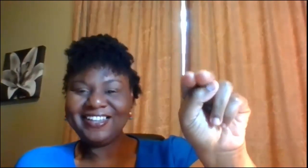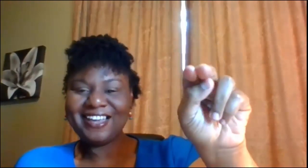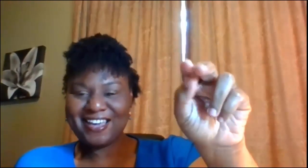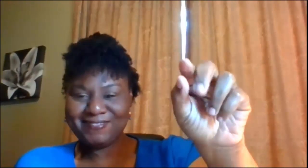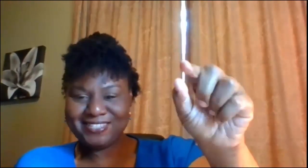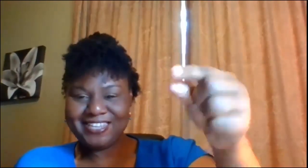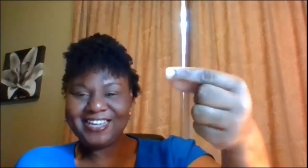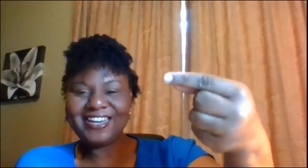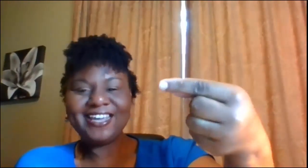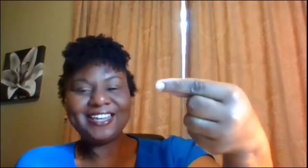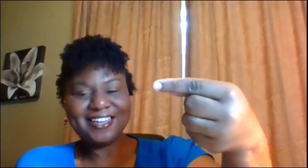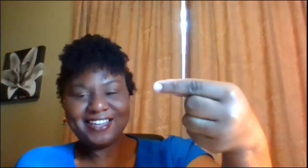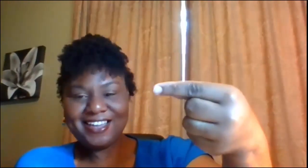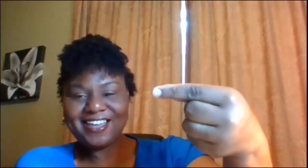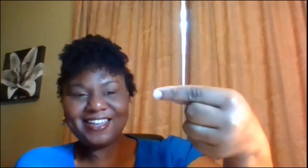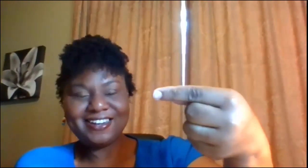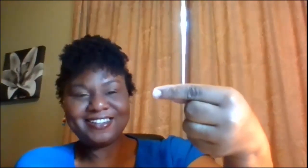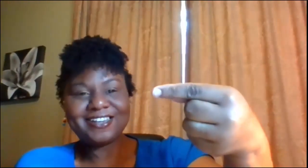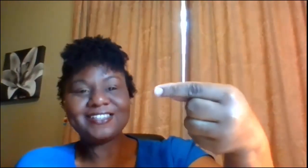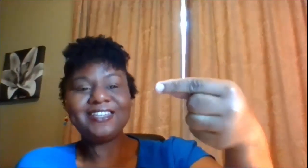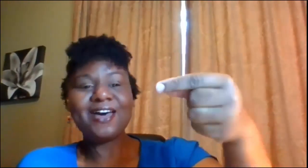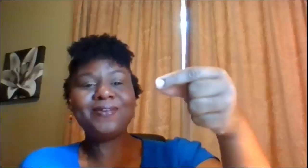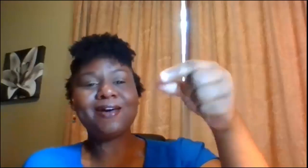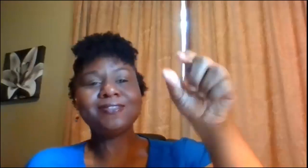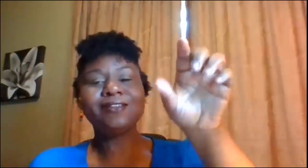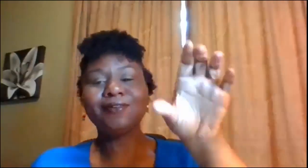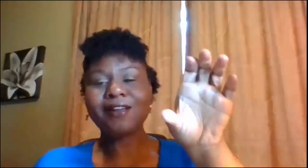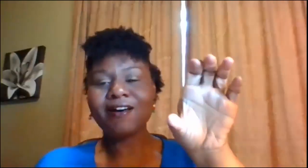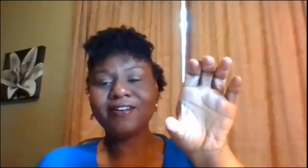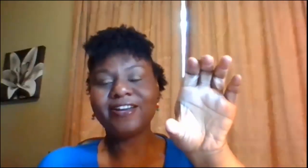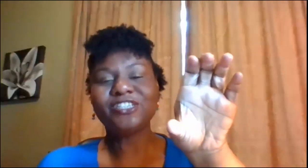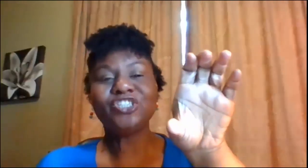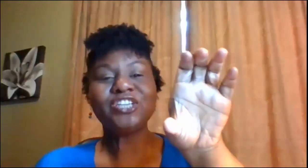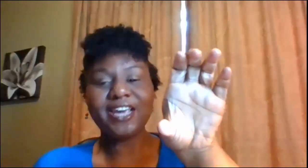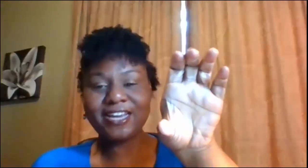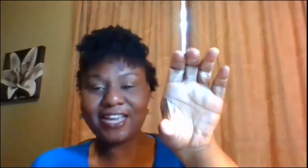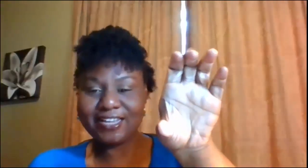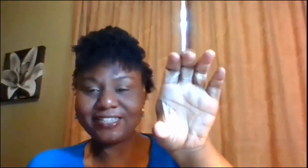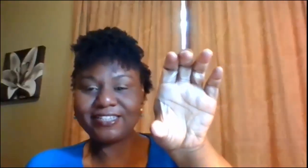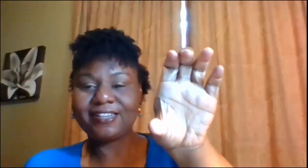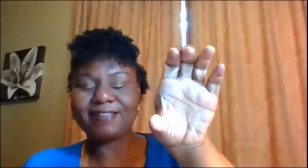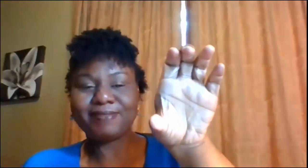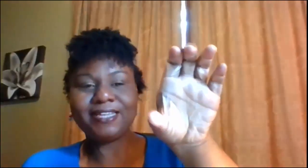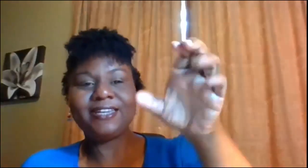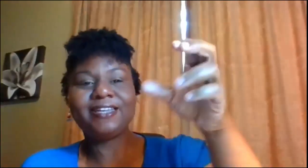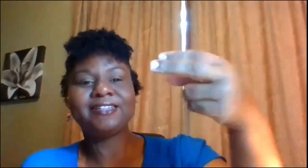I'm seeing it good did y'all see that one that was a little longer that's Channing I'm seeing it